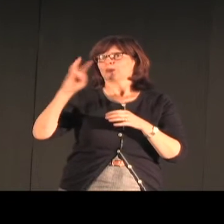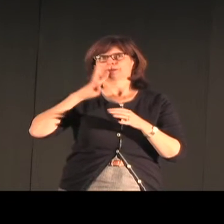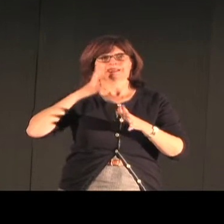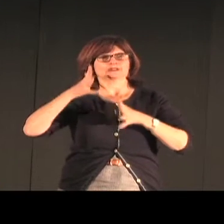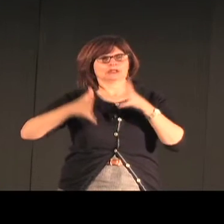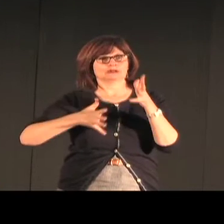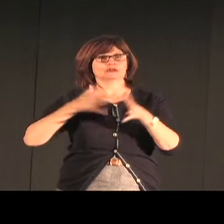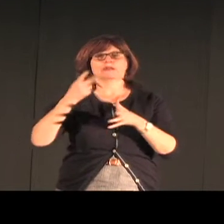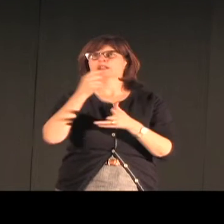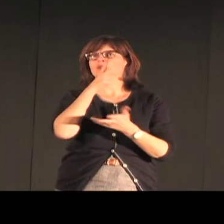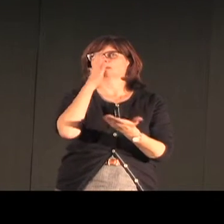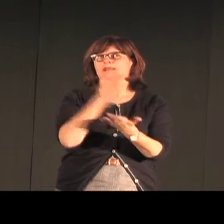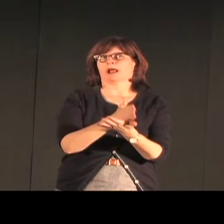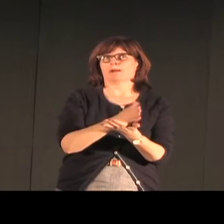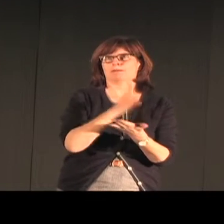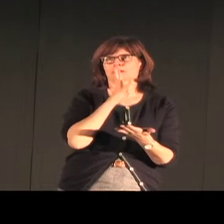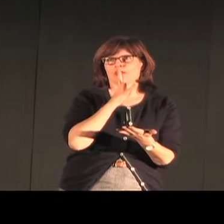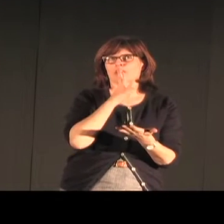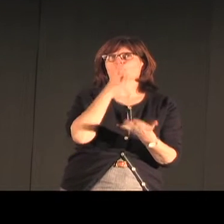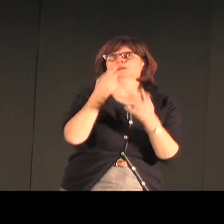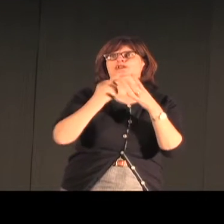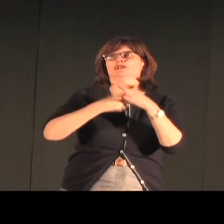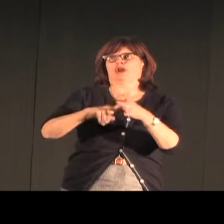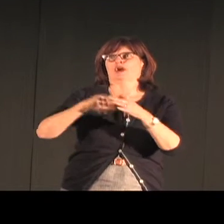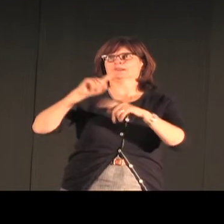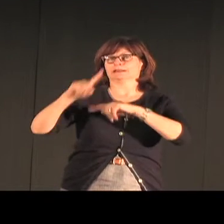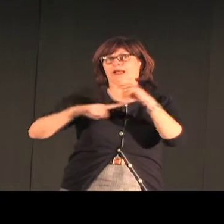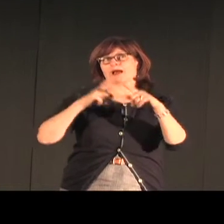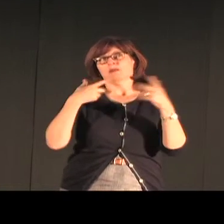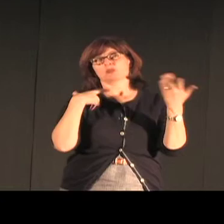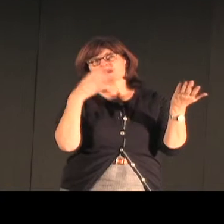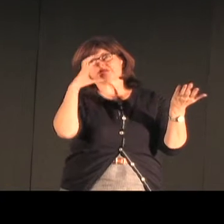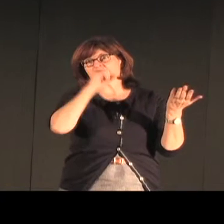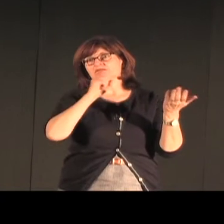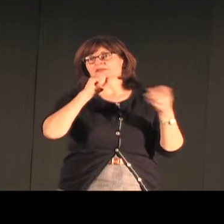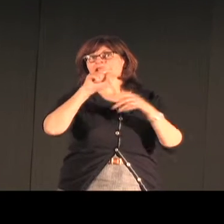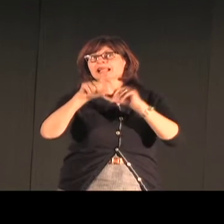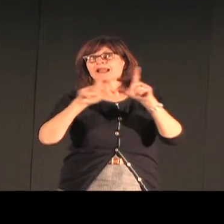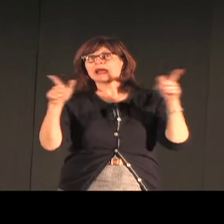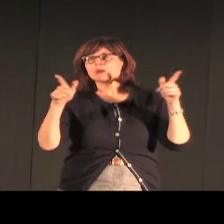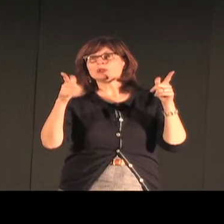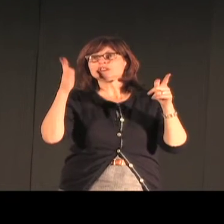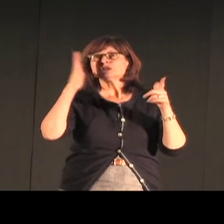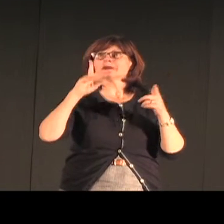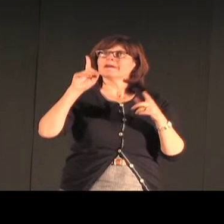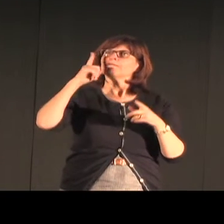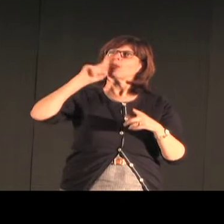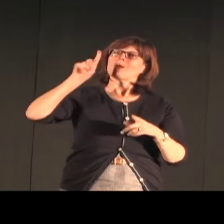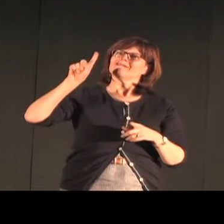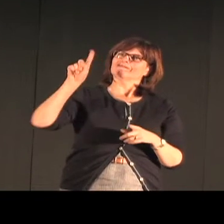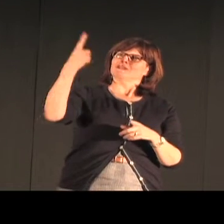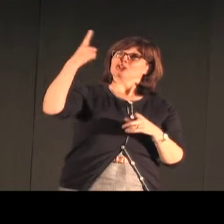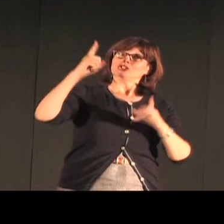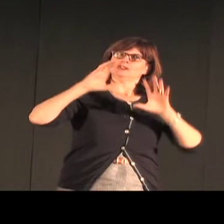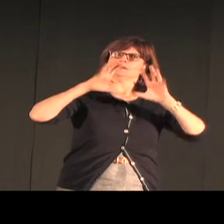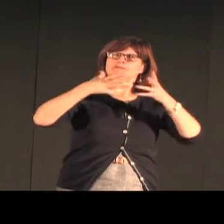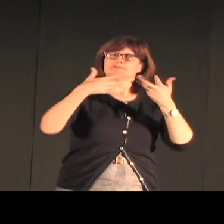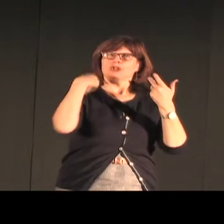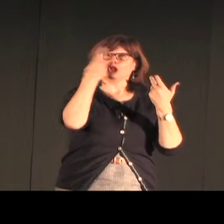with some co-gestures. But then she stops speaking and shifts to ABSL. And she